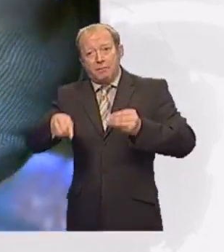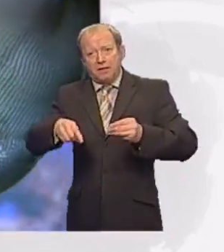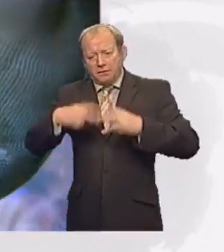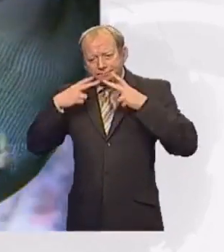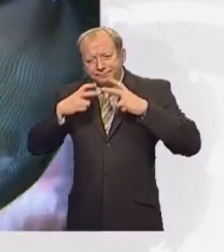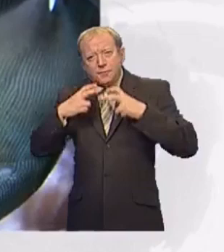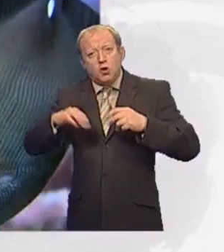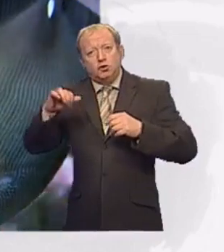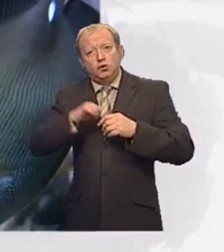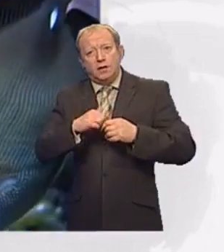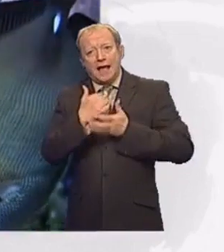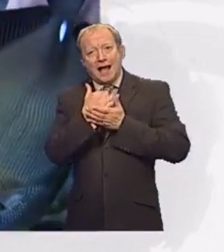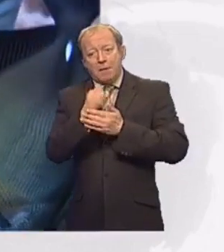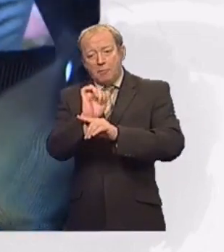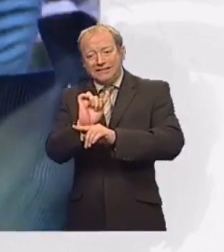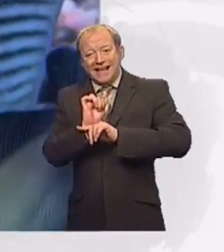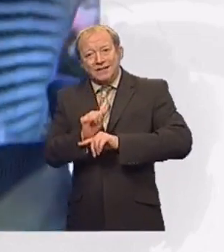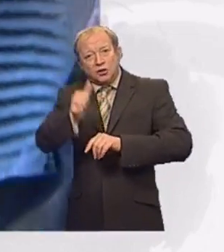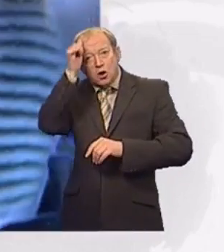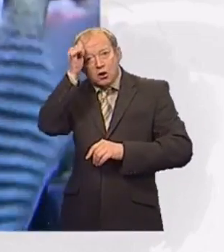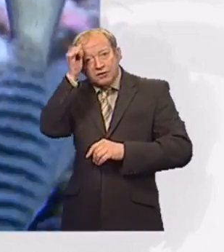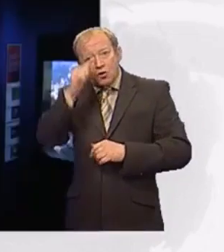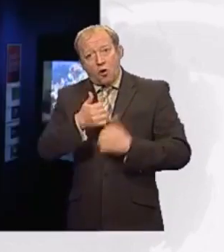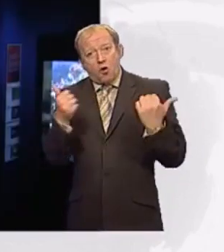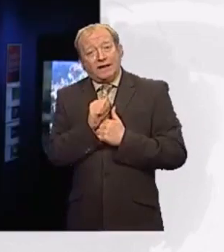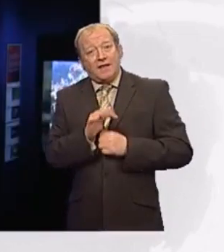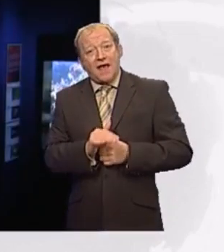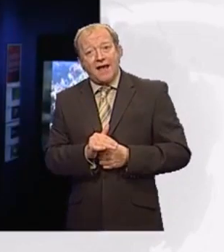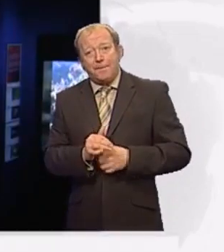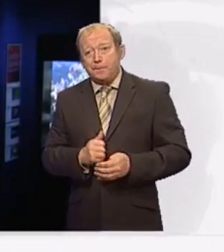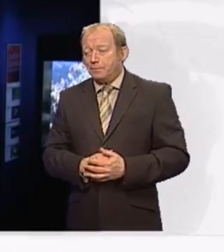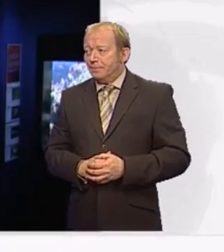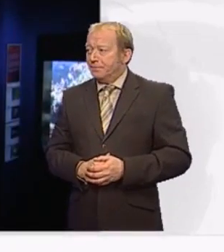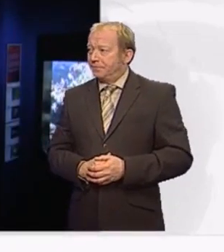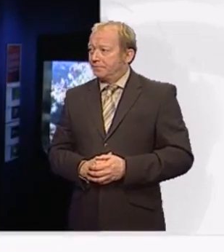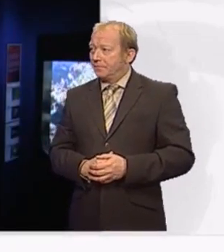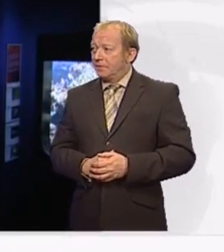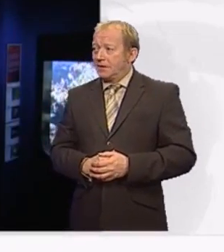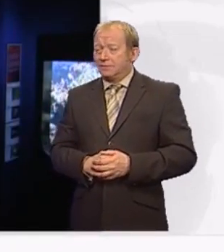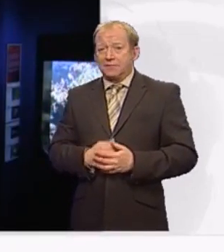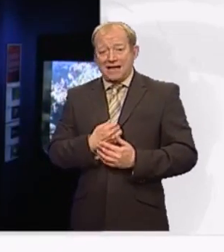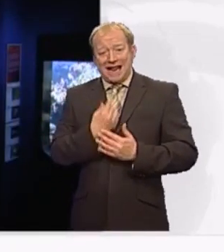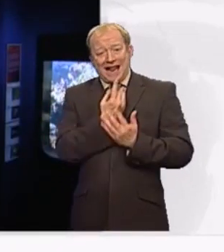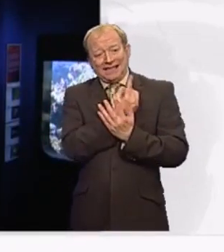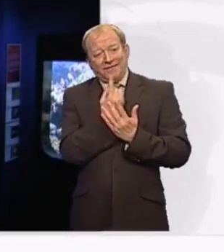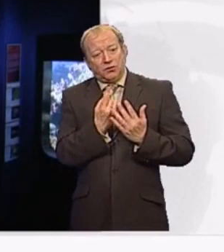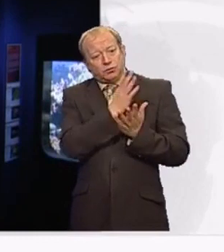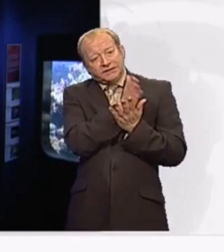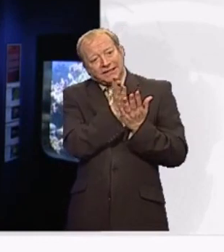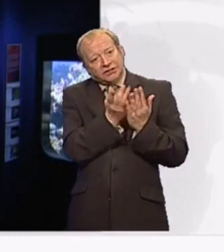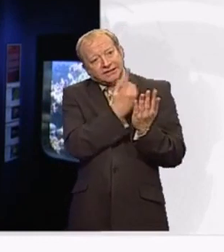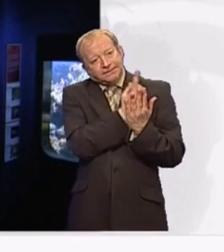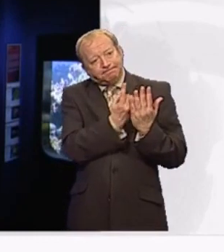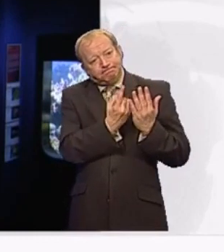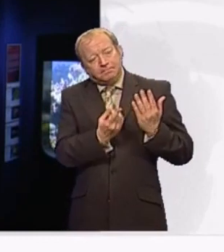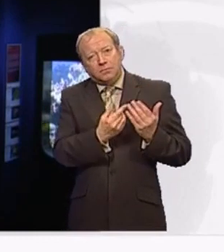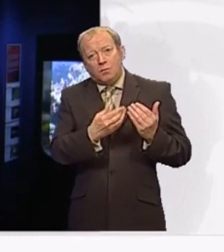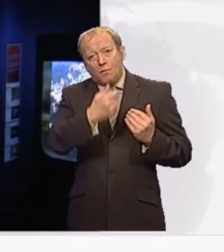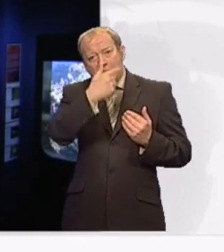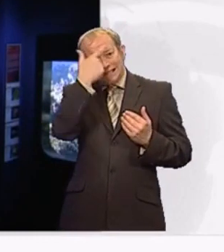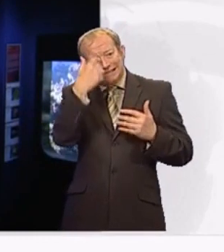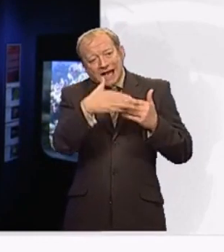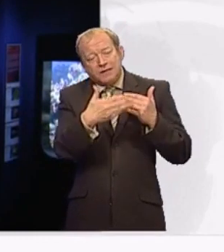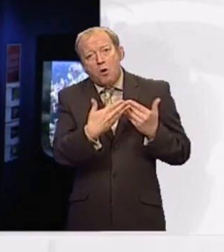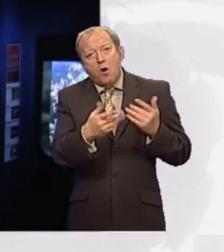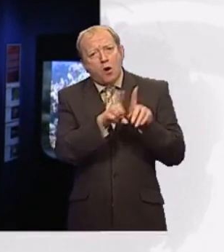should help protect what is there. Not only do we understand more about individual species, but we understand how they relate to one another. And that's incredibly